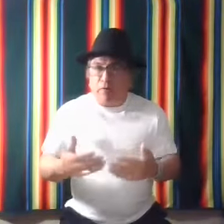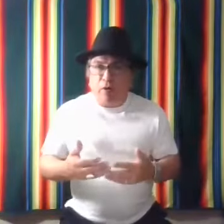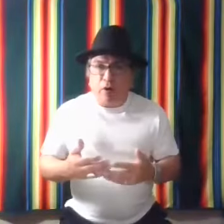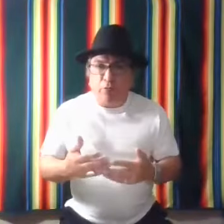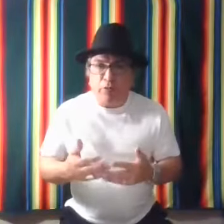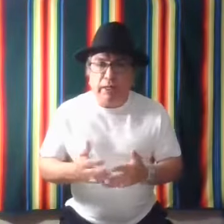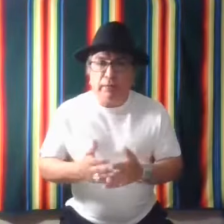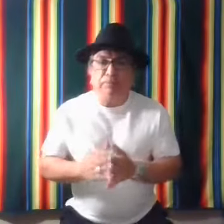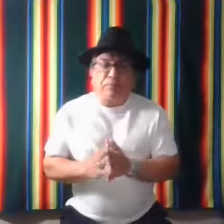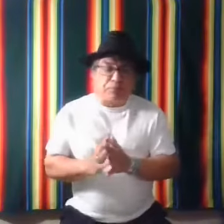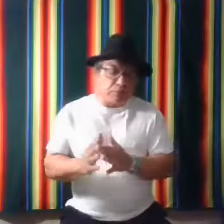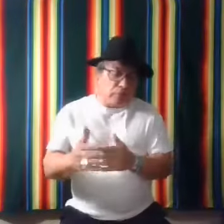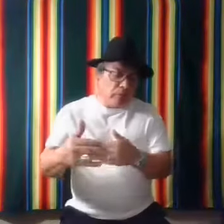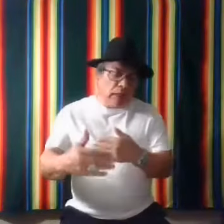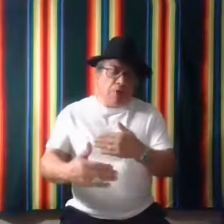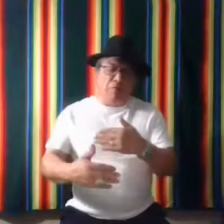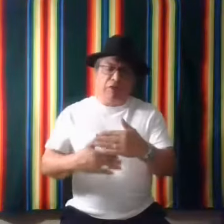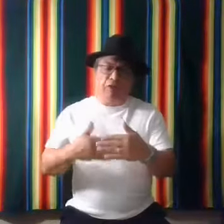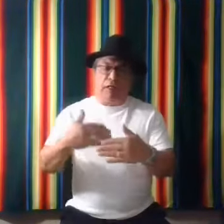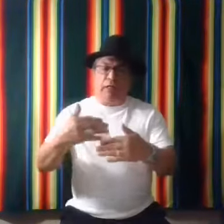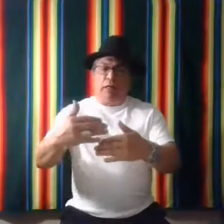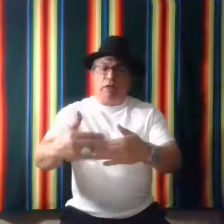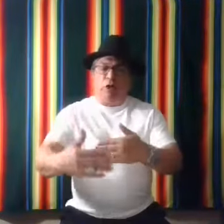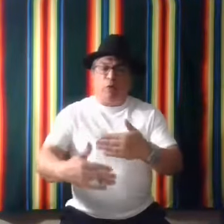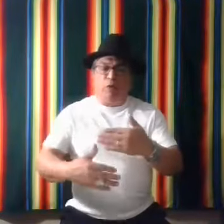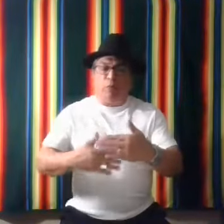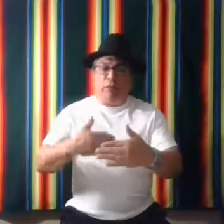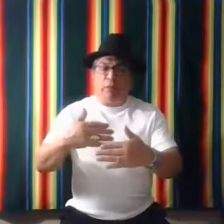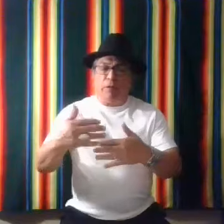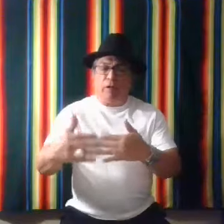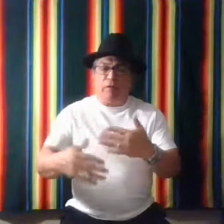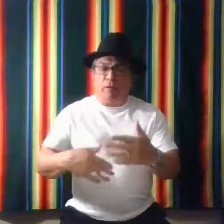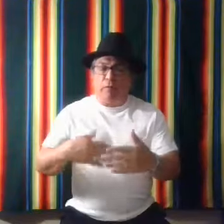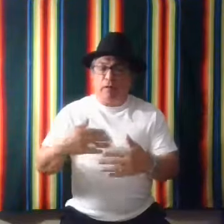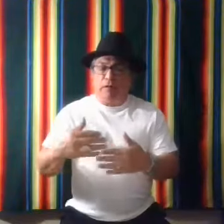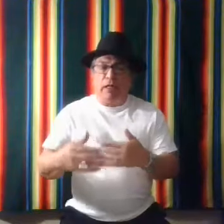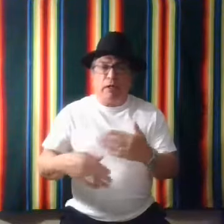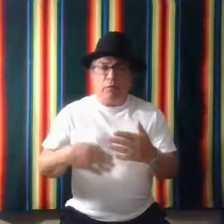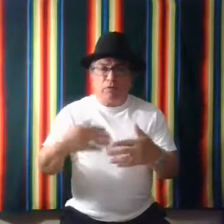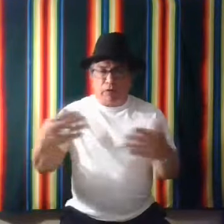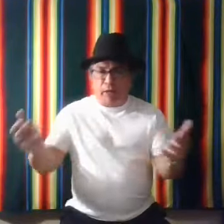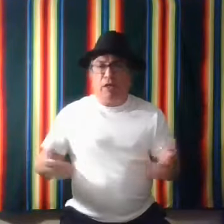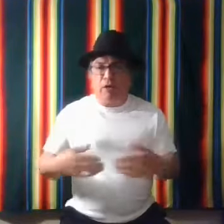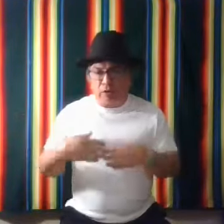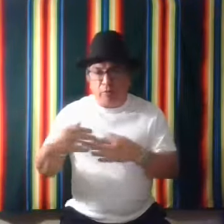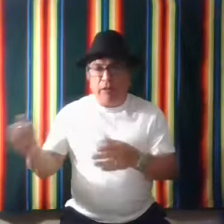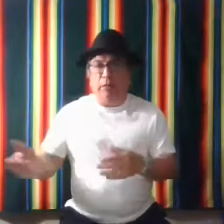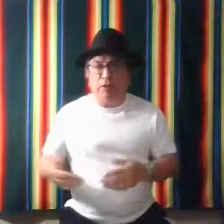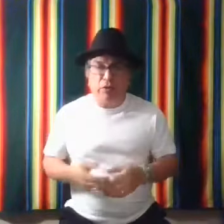our, routine. Eventually, you know, we'll build up enough sign language vocabulary to, be able to,